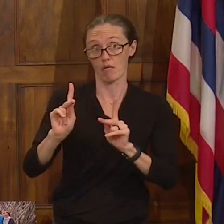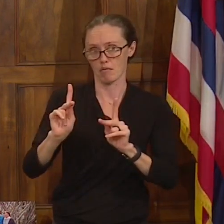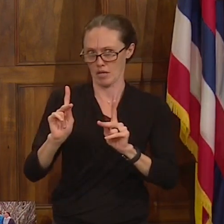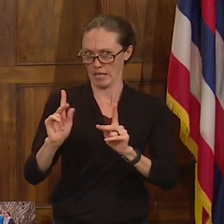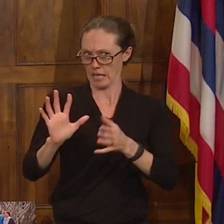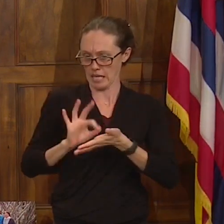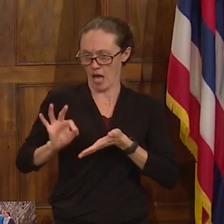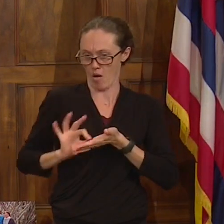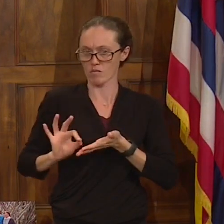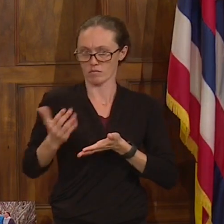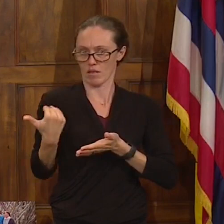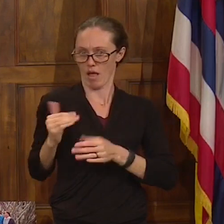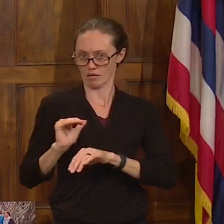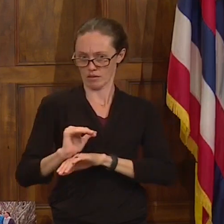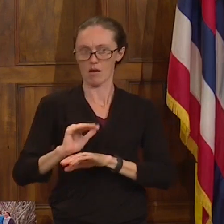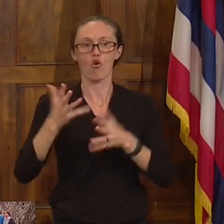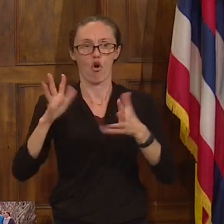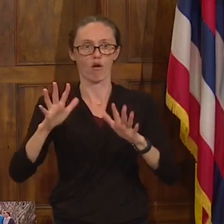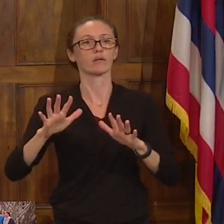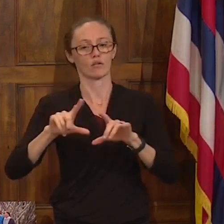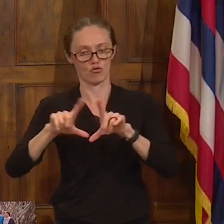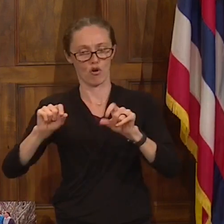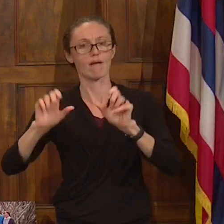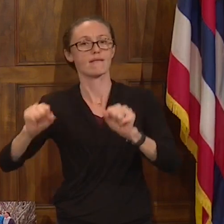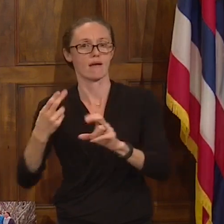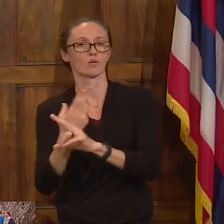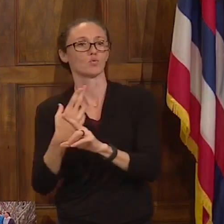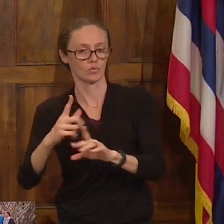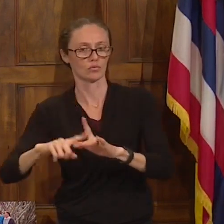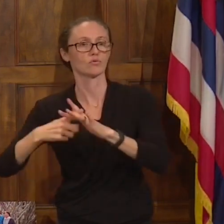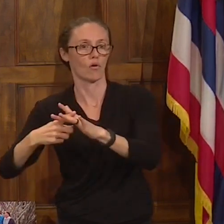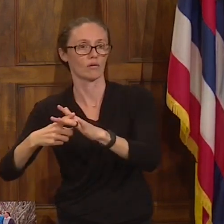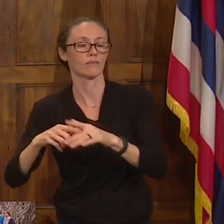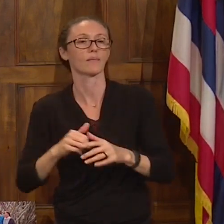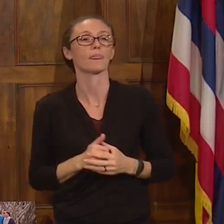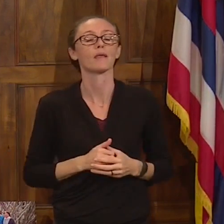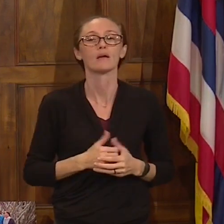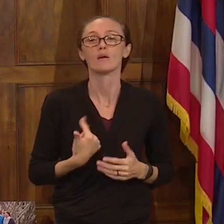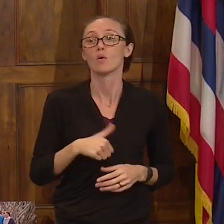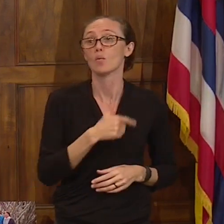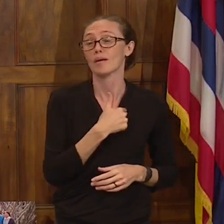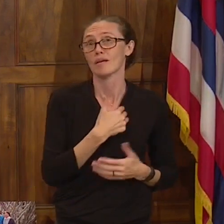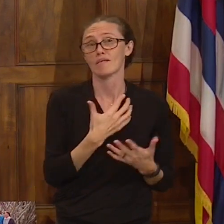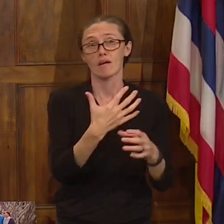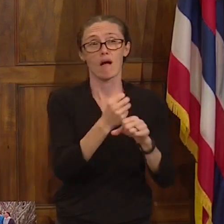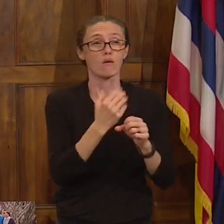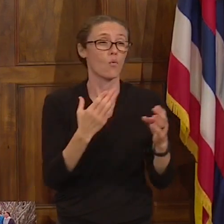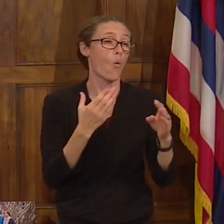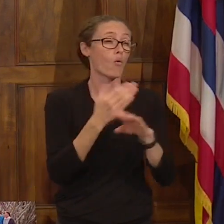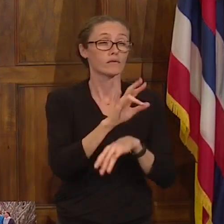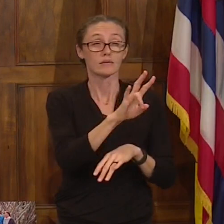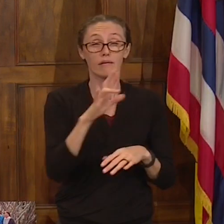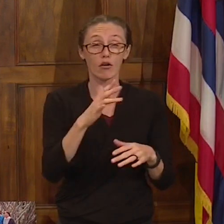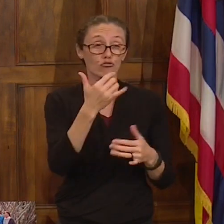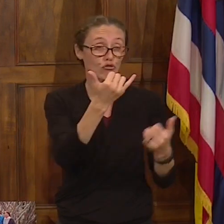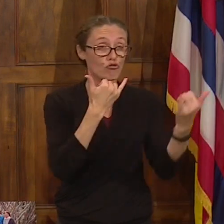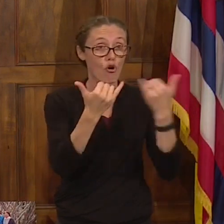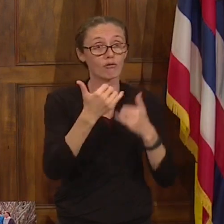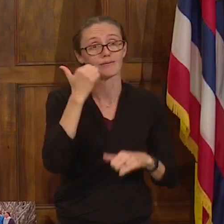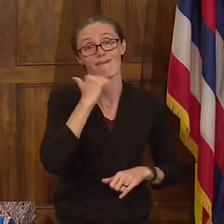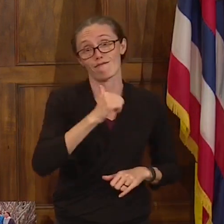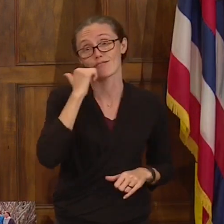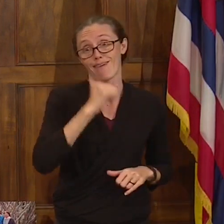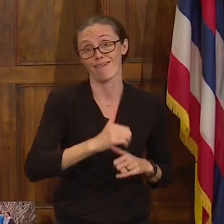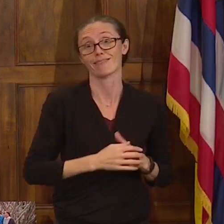last night, had already activated their cards. We're receiving more than 700 calls daily